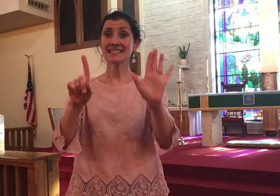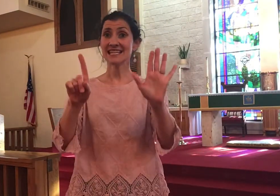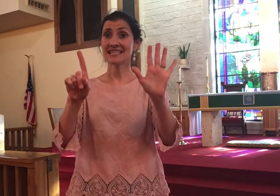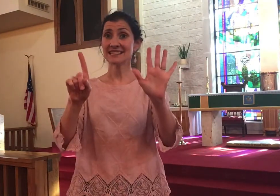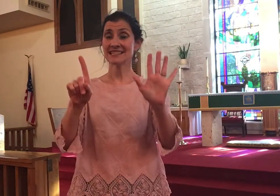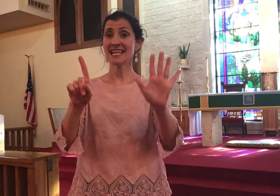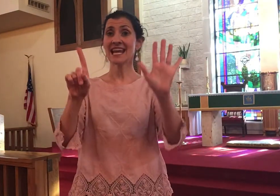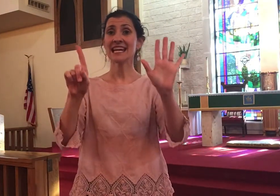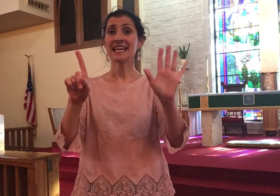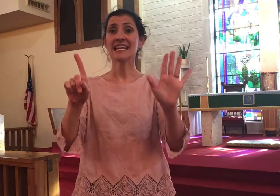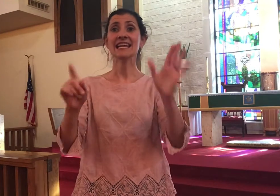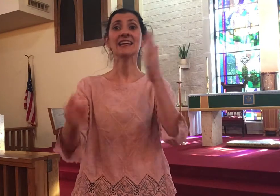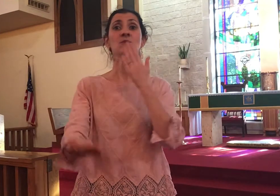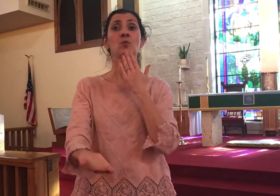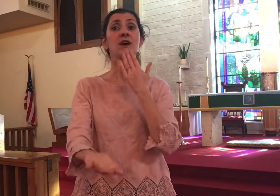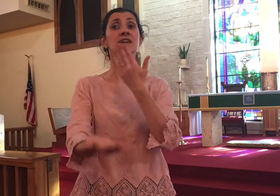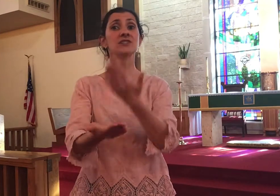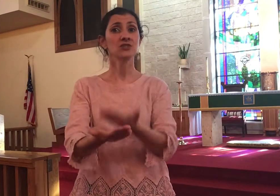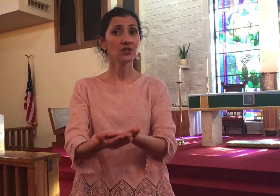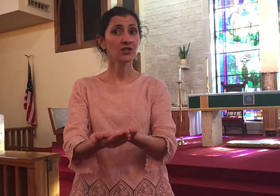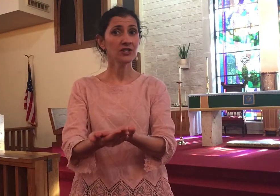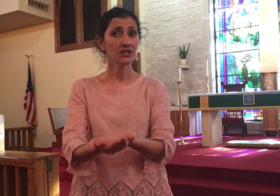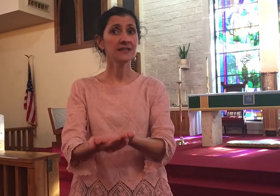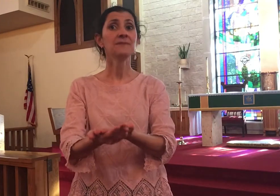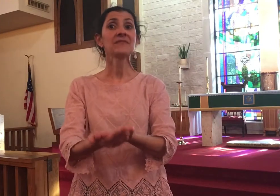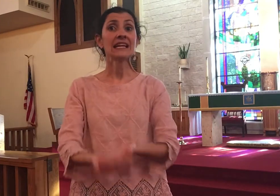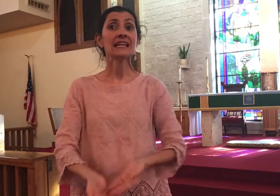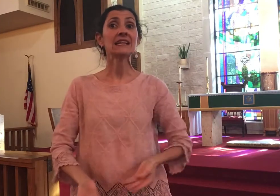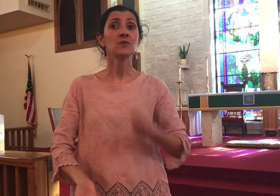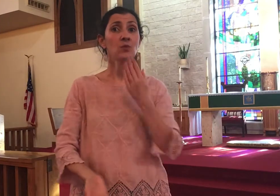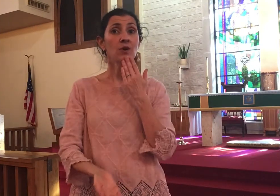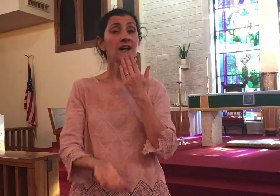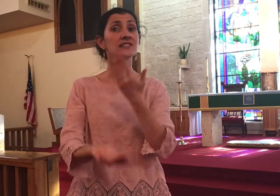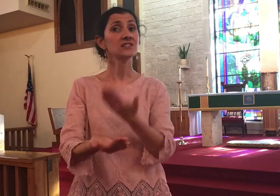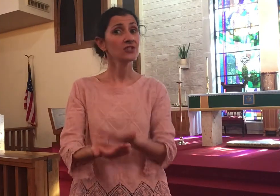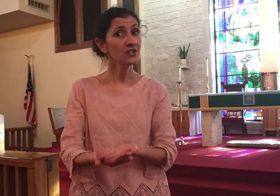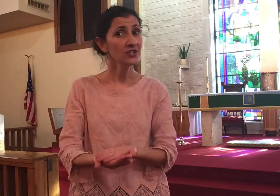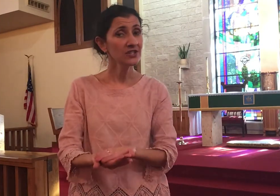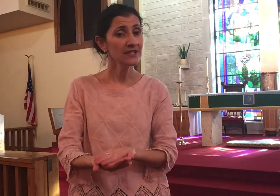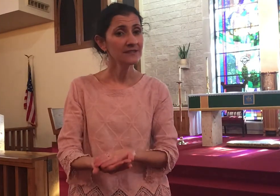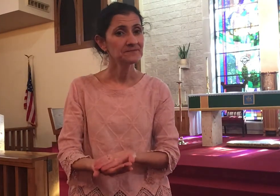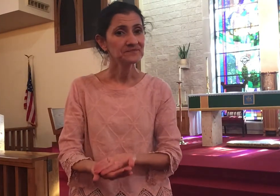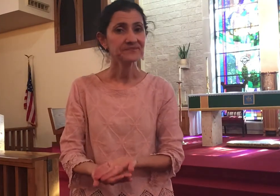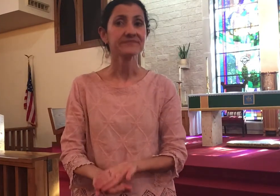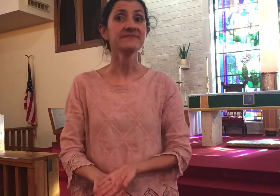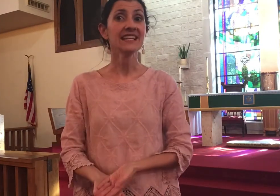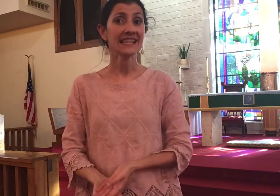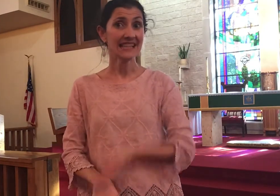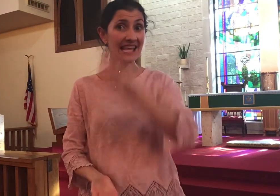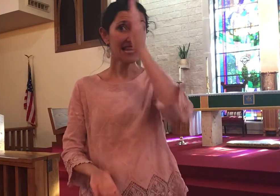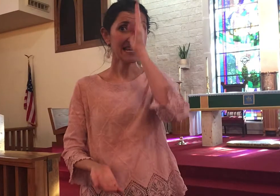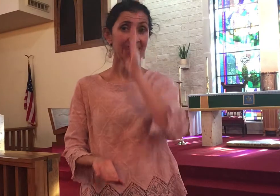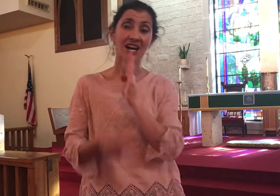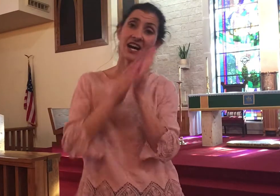sixth day it was good it was good good then God